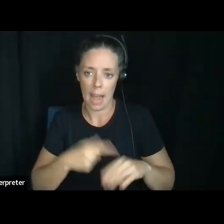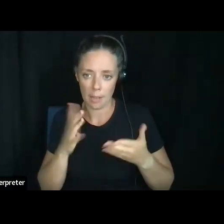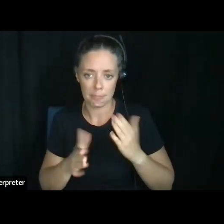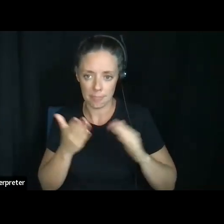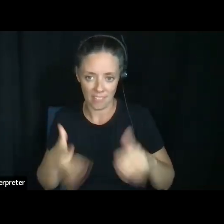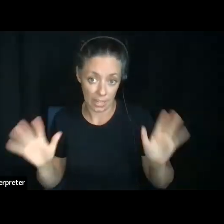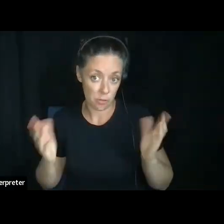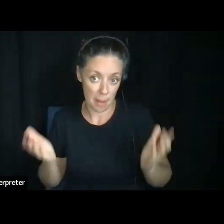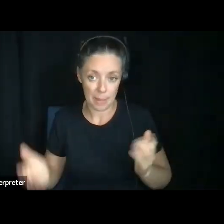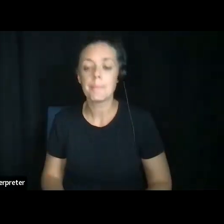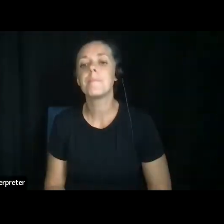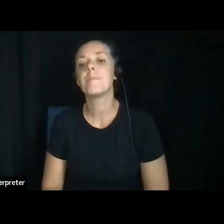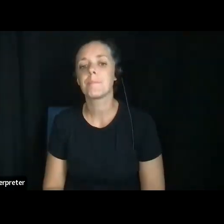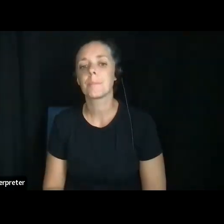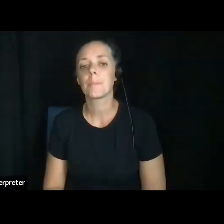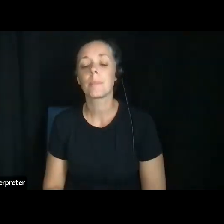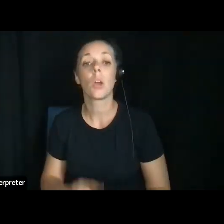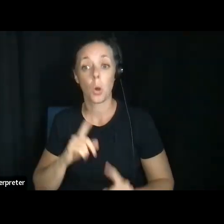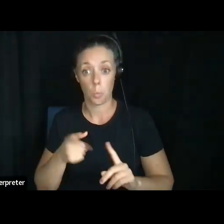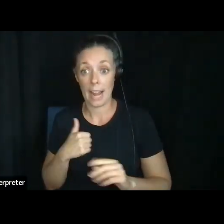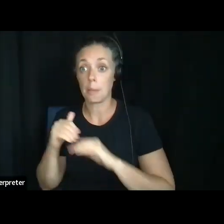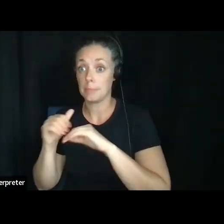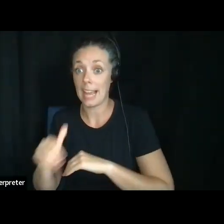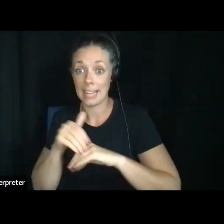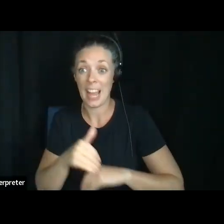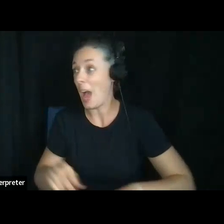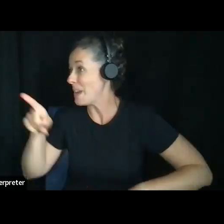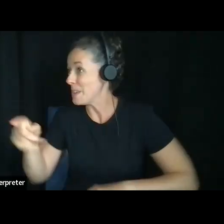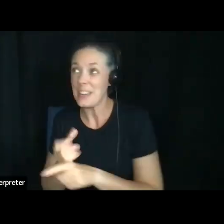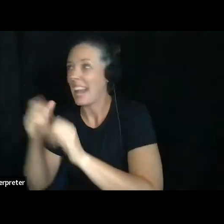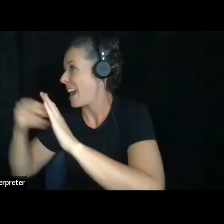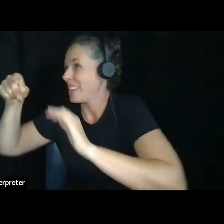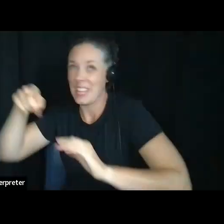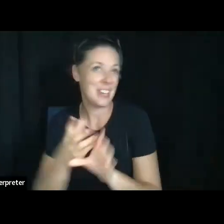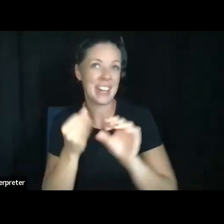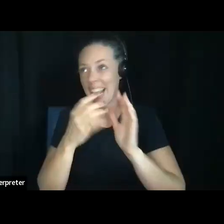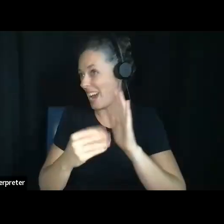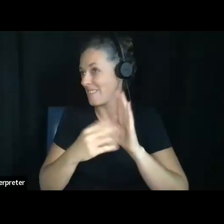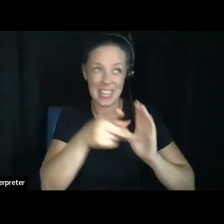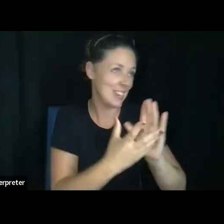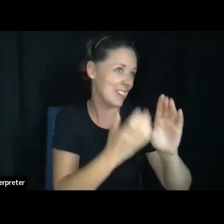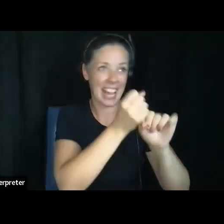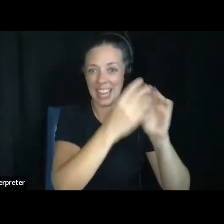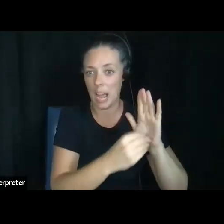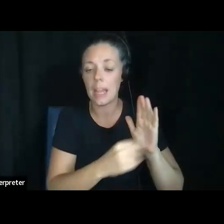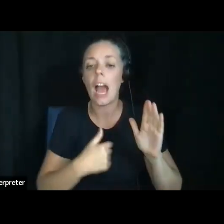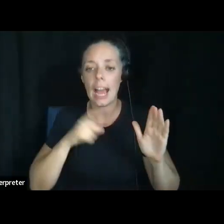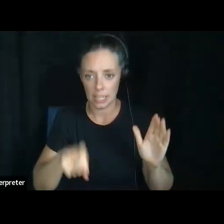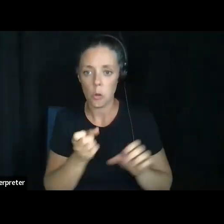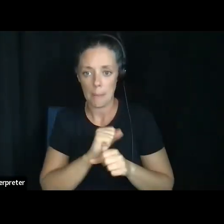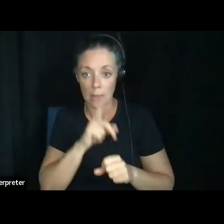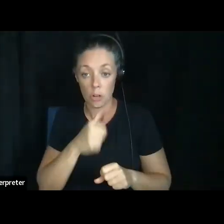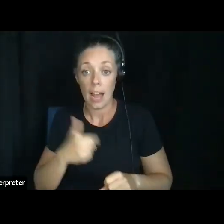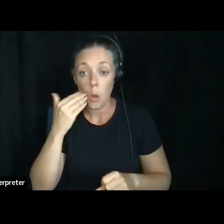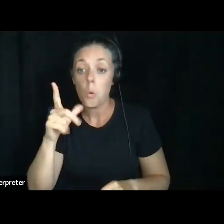when I'm sending out all of these copies, you know, you get a copy and you get a copy and you get a copy. I need to keep track of who's getting those